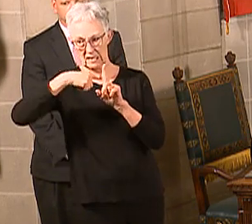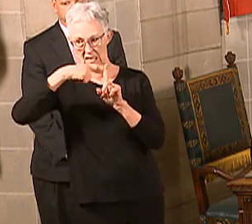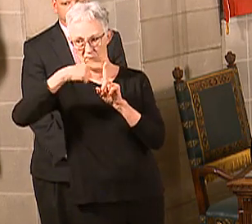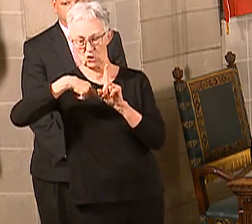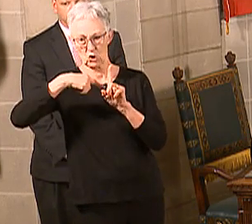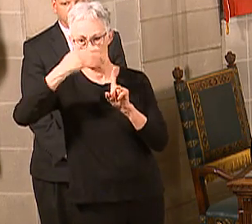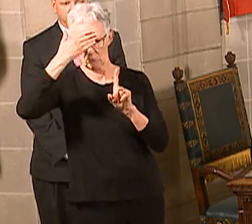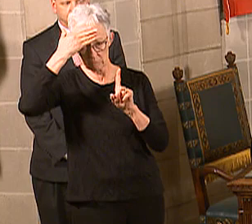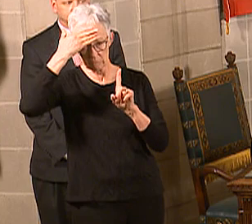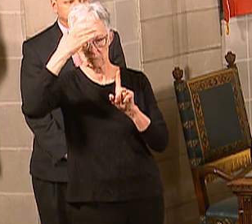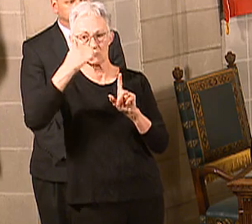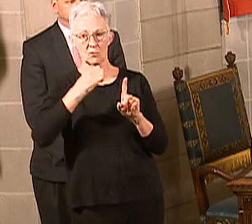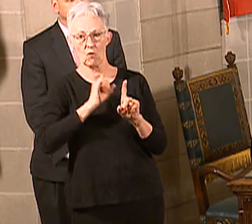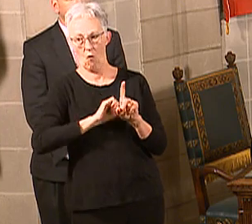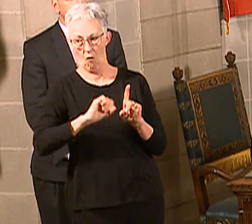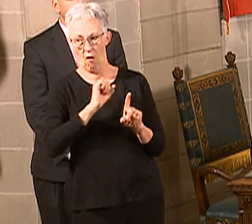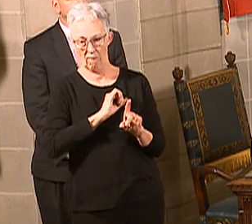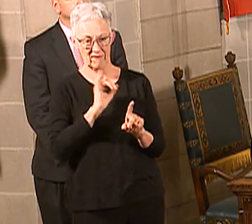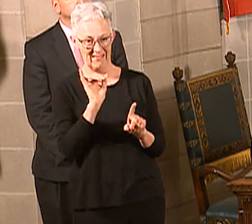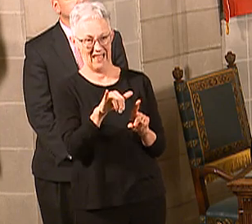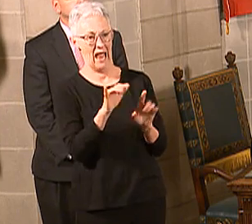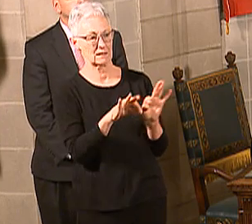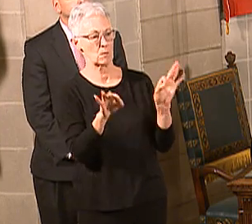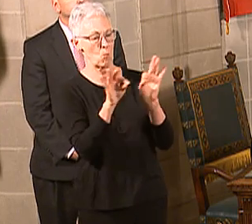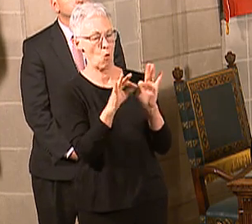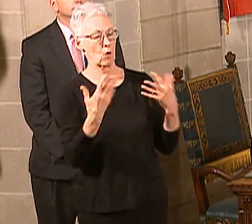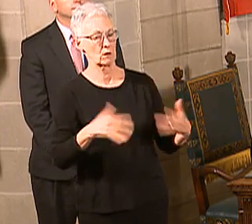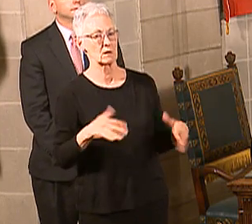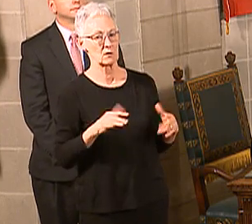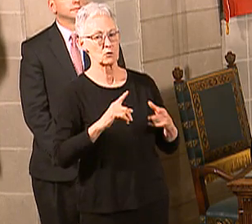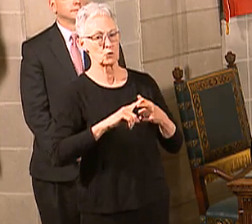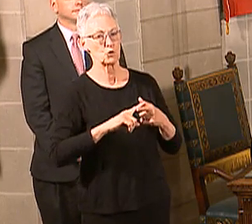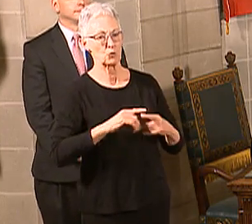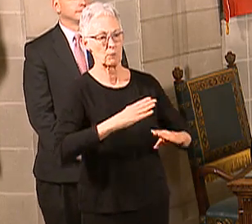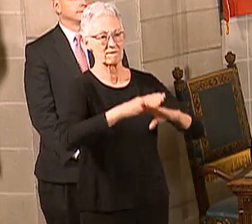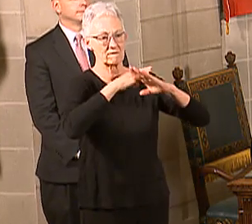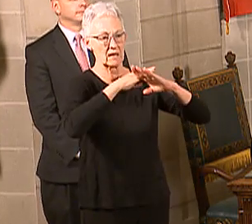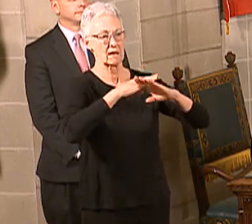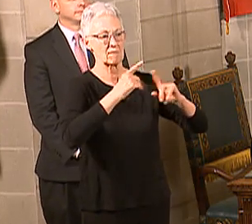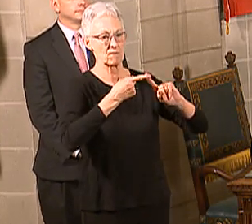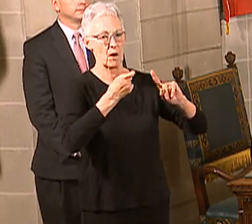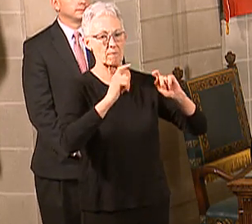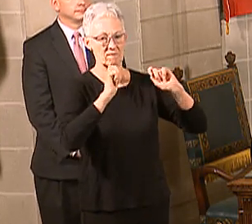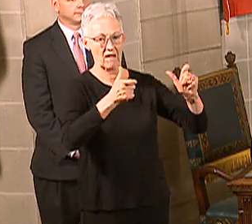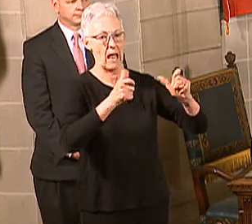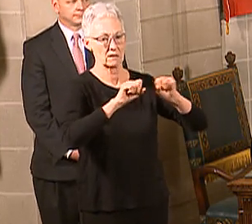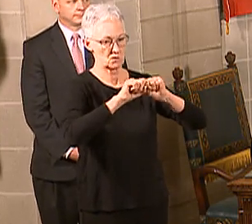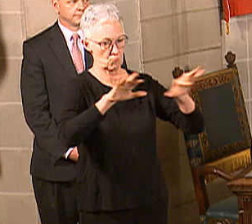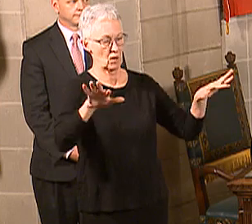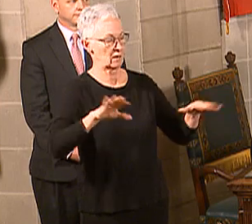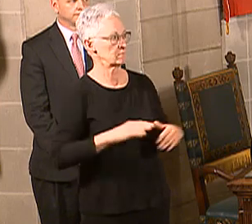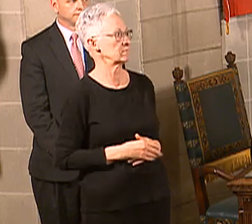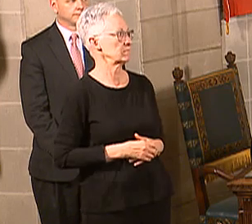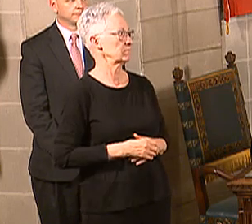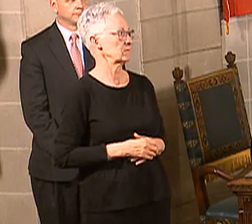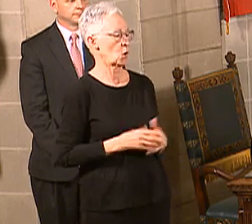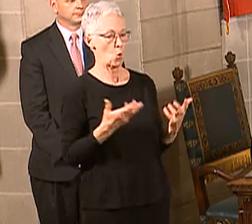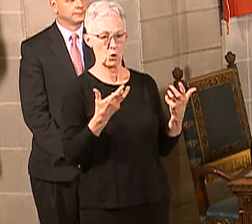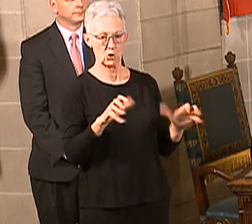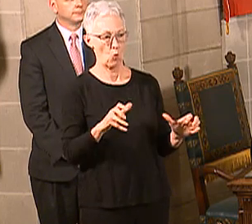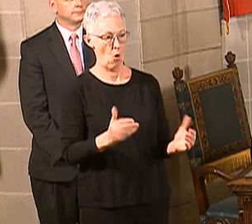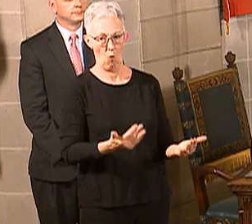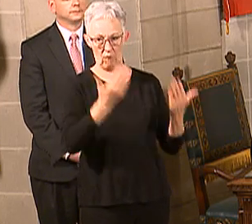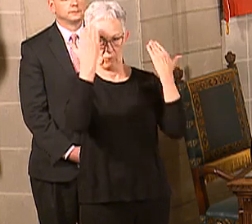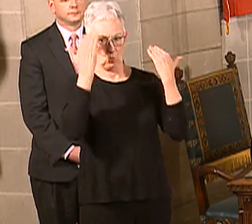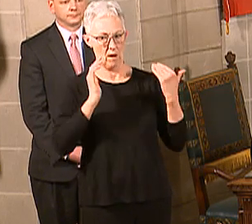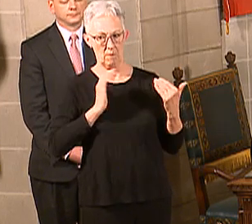that are to be very vital for us to make sure we slow this down and not overwhelm our health care facilities. So far, Nebraskans, by and